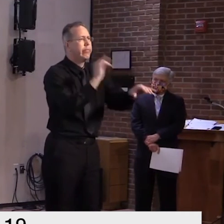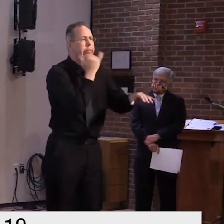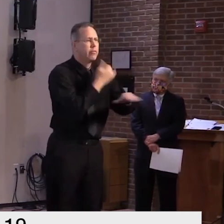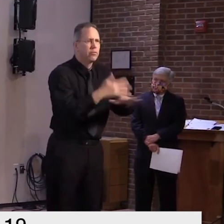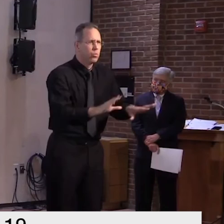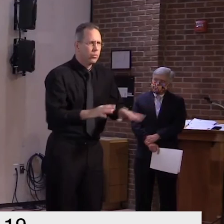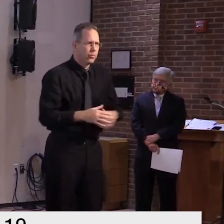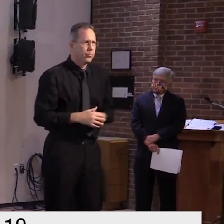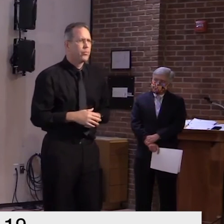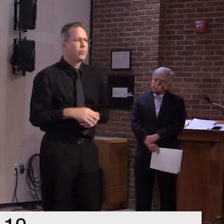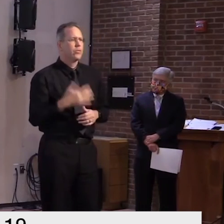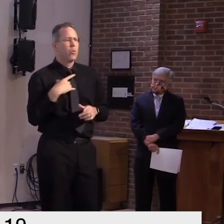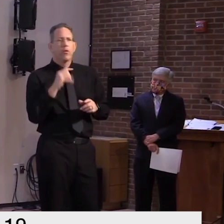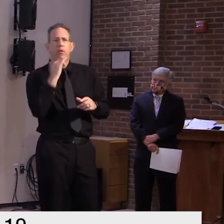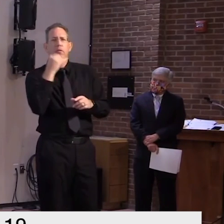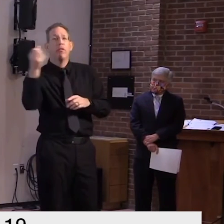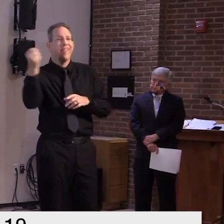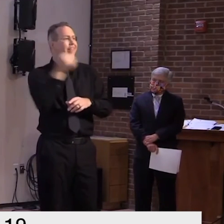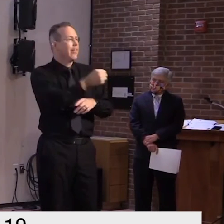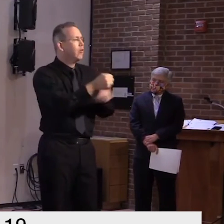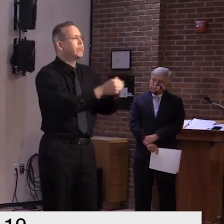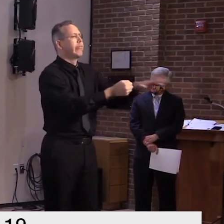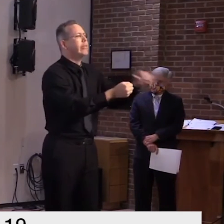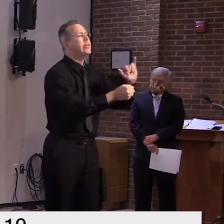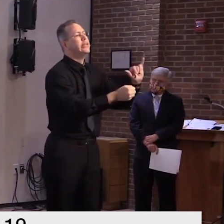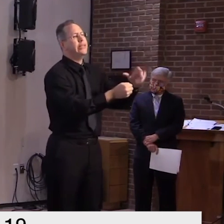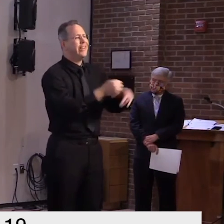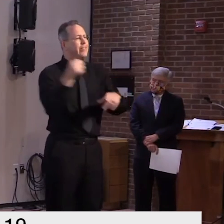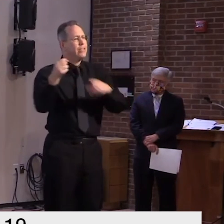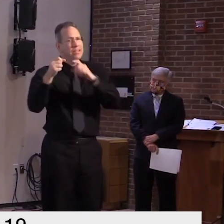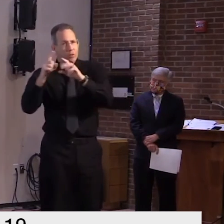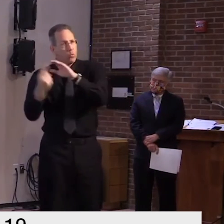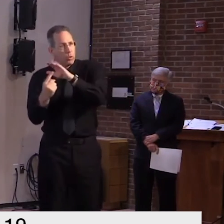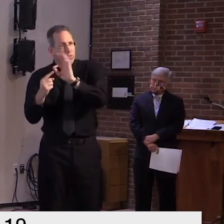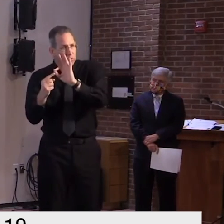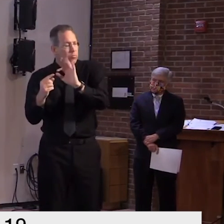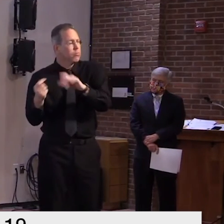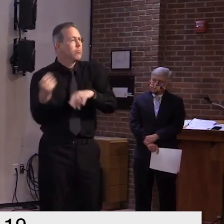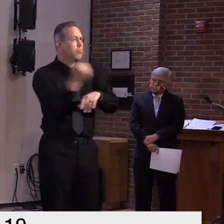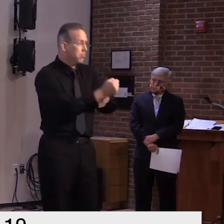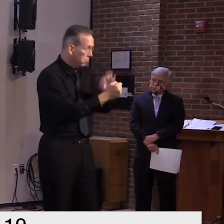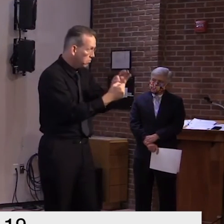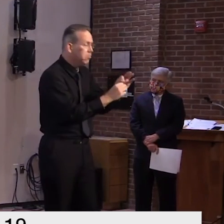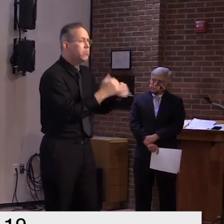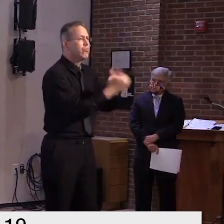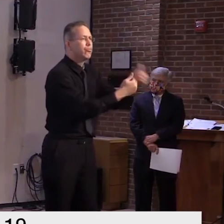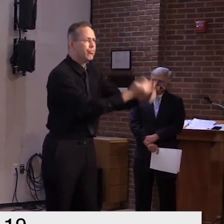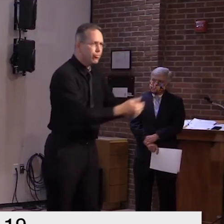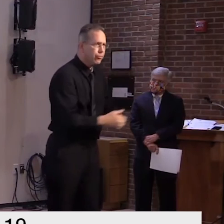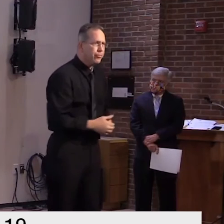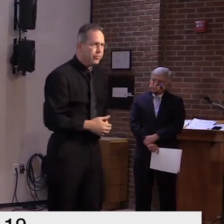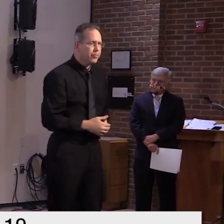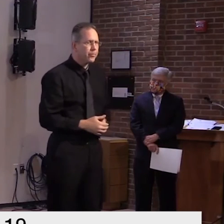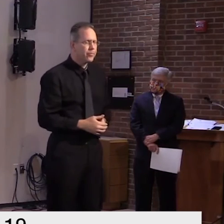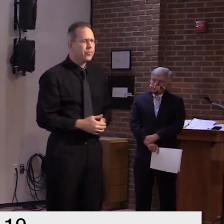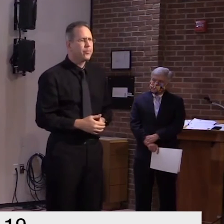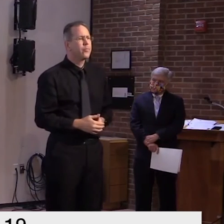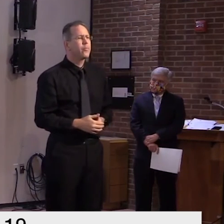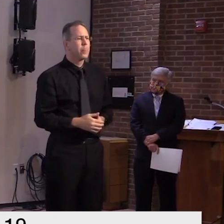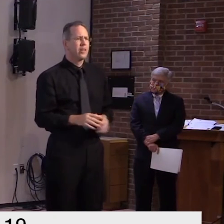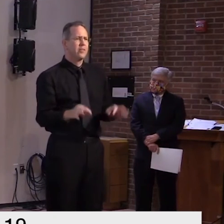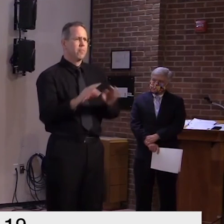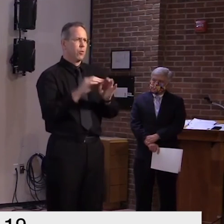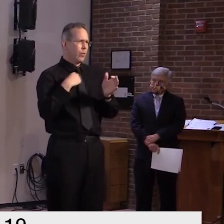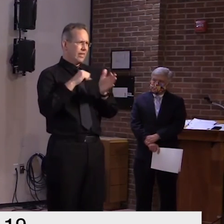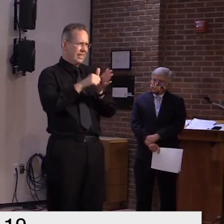population so having just that part of the policy in place is critical we've combined that with an